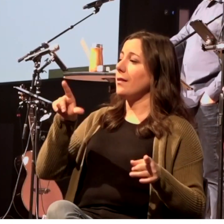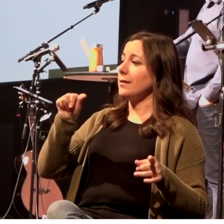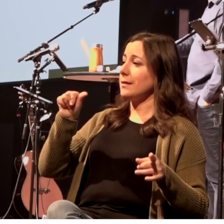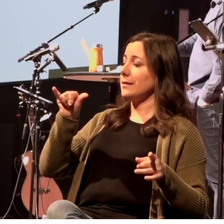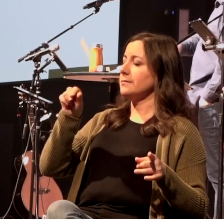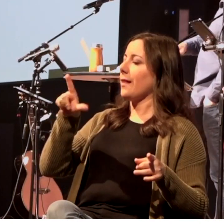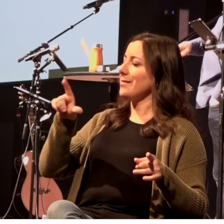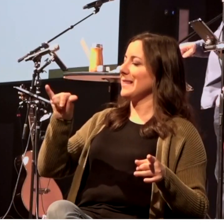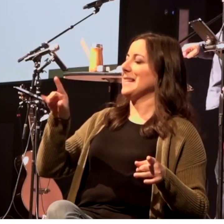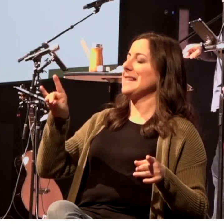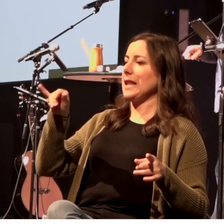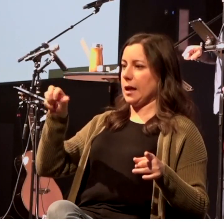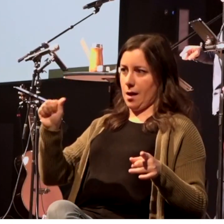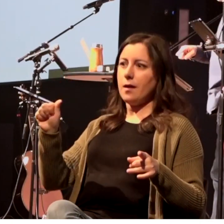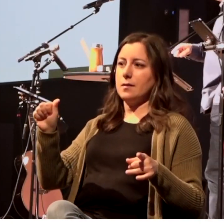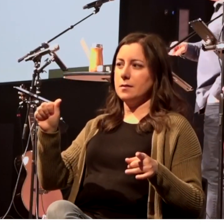wanna highlight in what we've just read